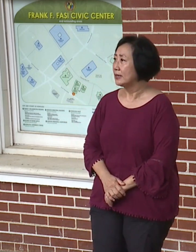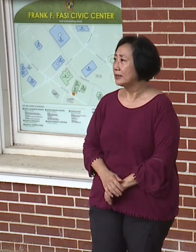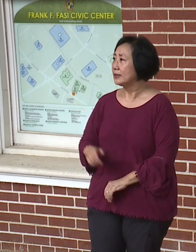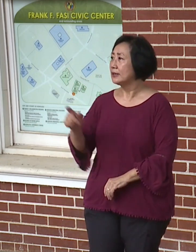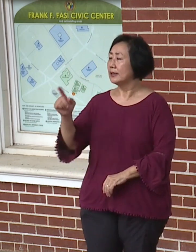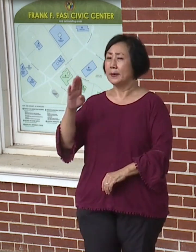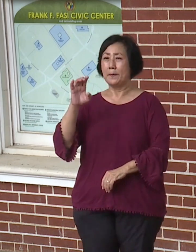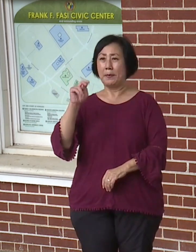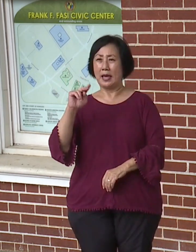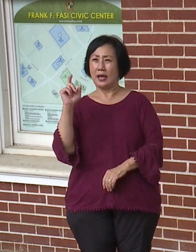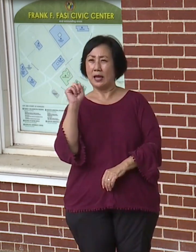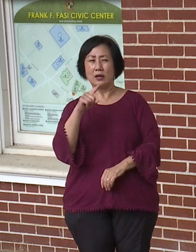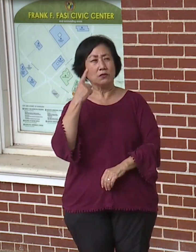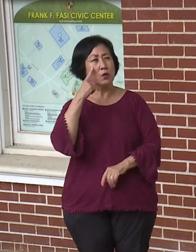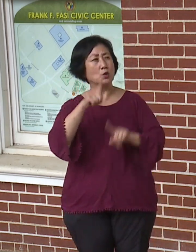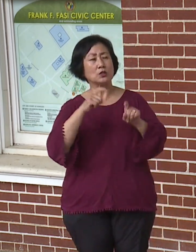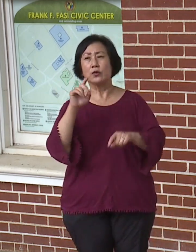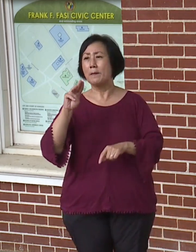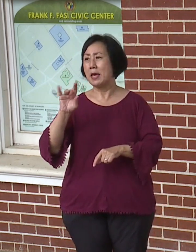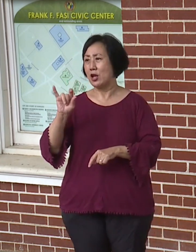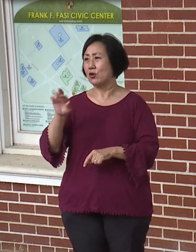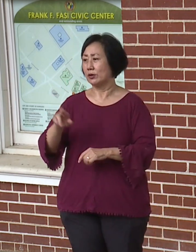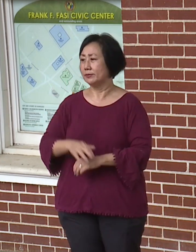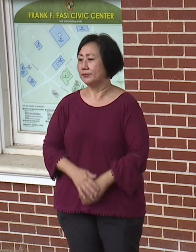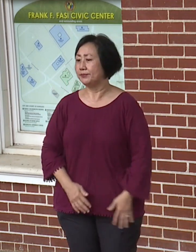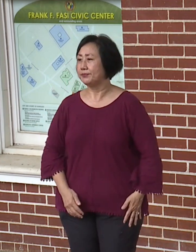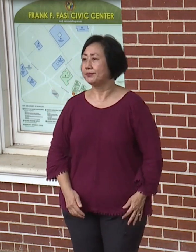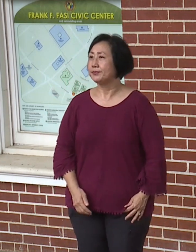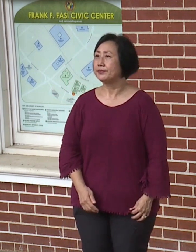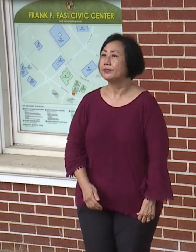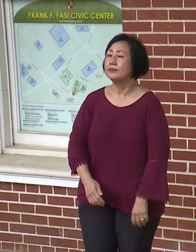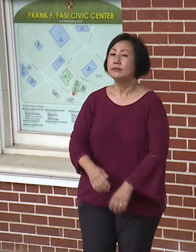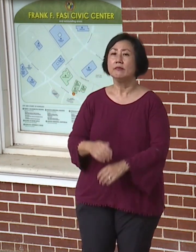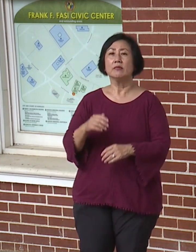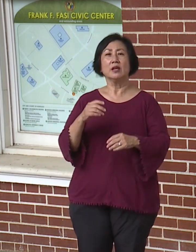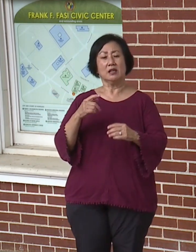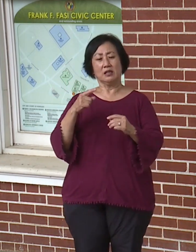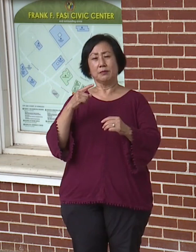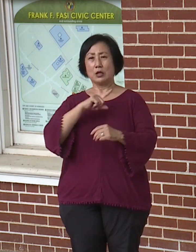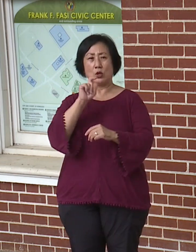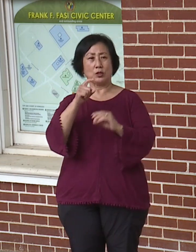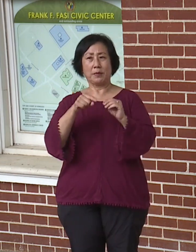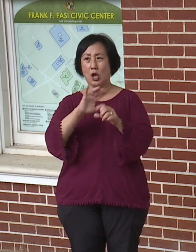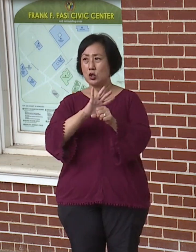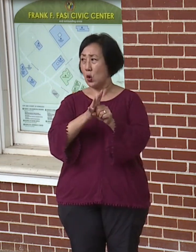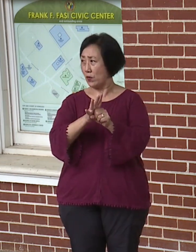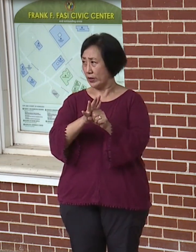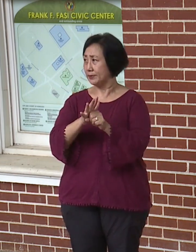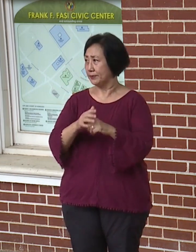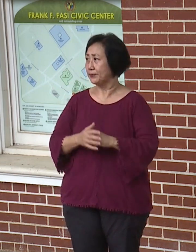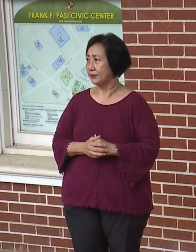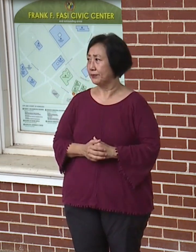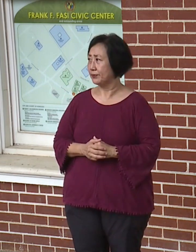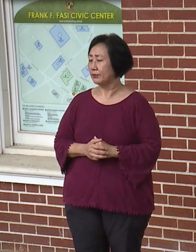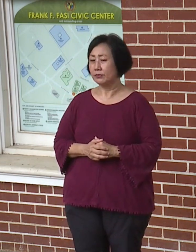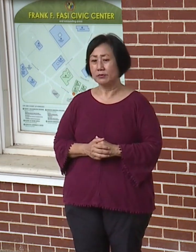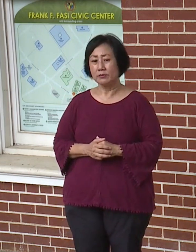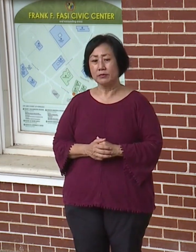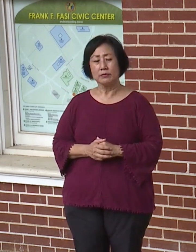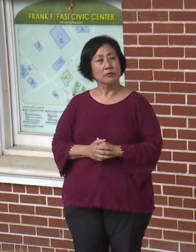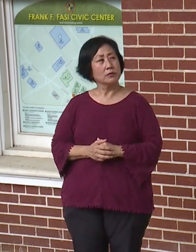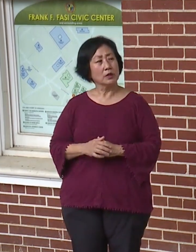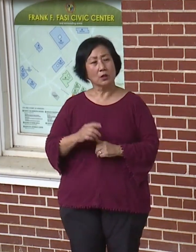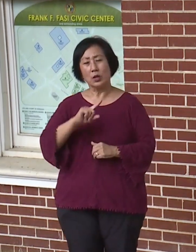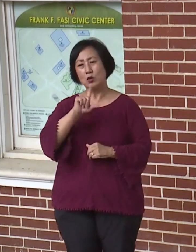A couple of questions for the mayor. This has to do with COVID and quarantining and so forth. One of them